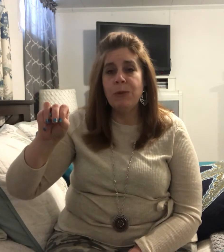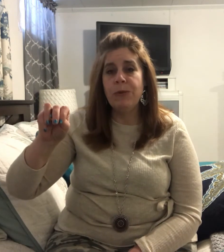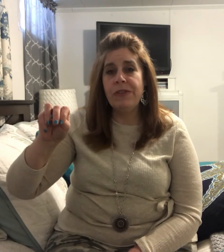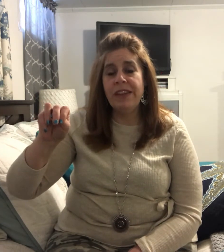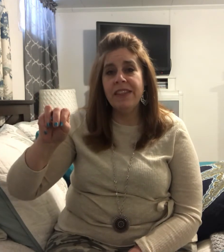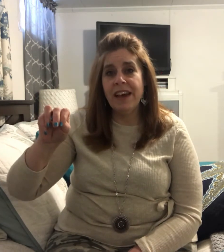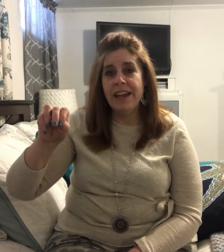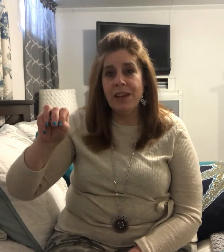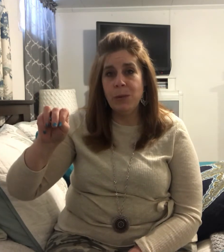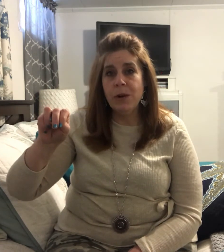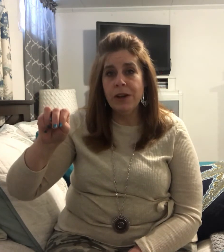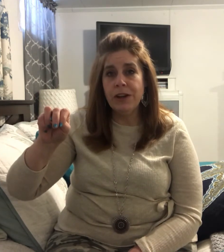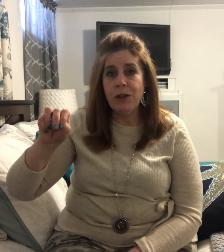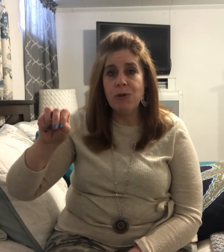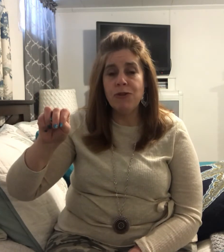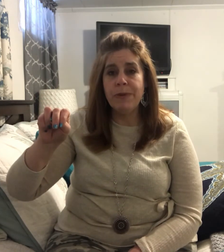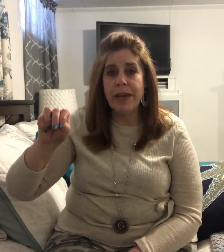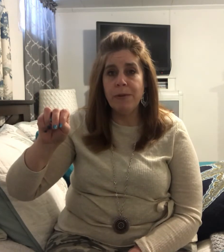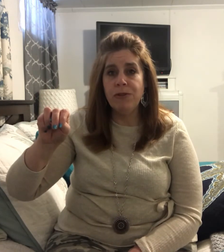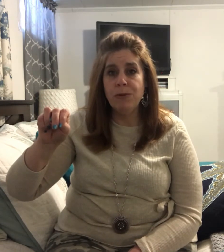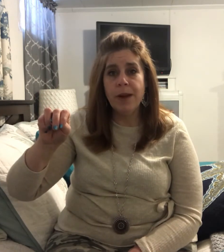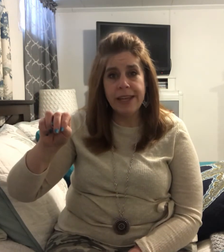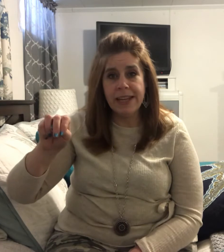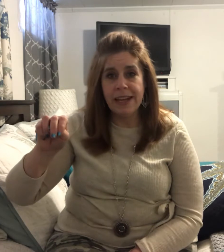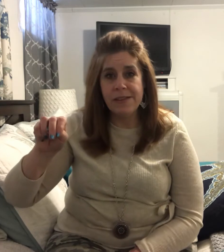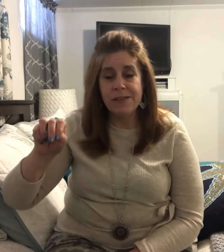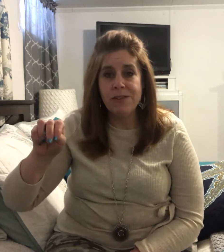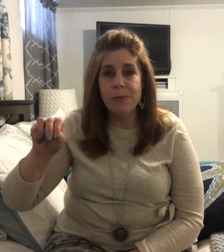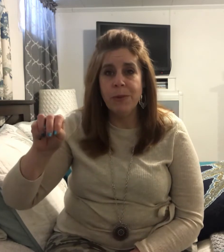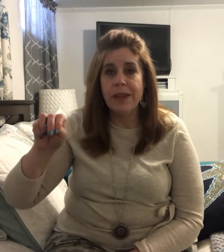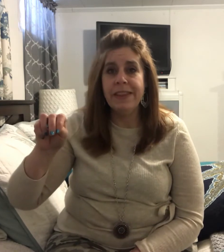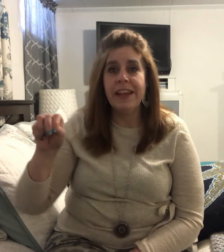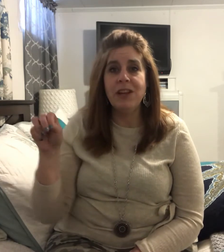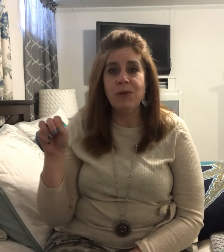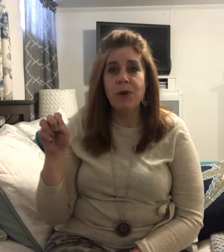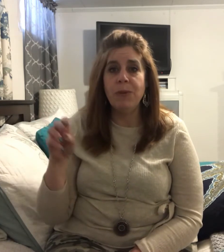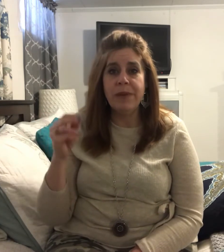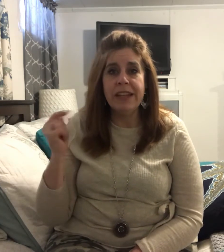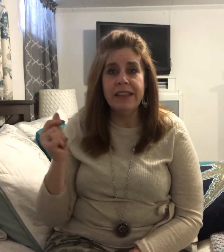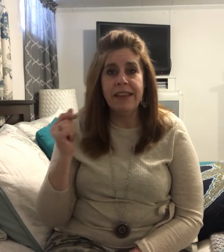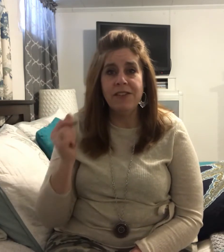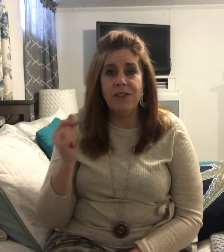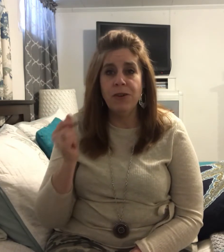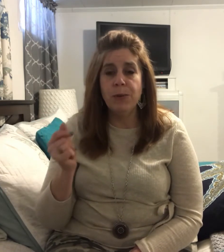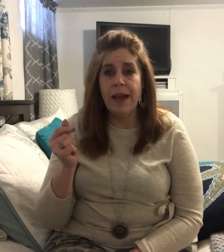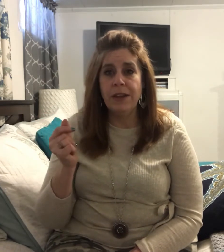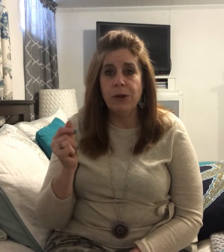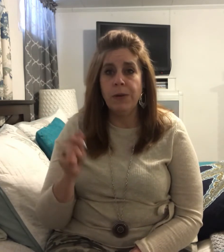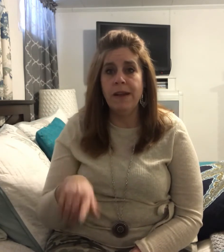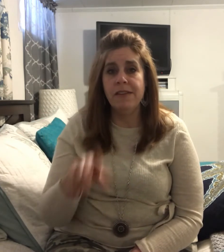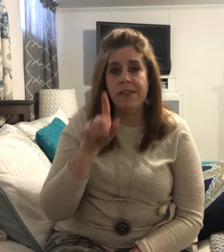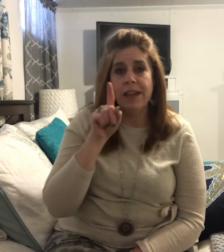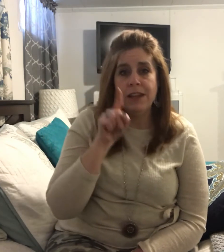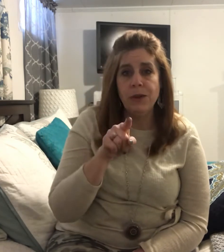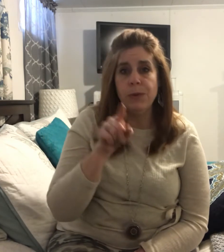see that in a word you should be able to recognize it to the point that you know immediately that's UN. You don't have to say UN.